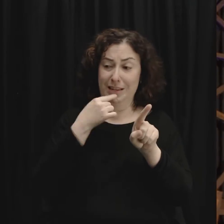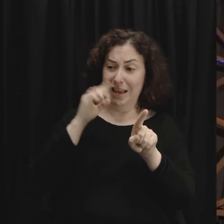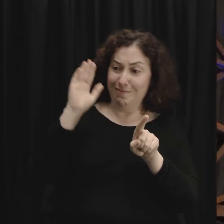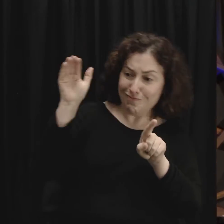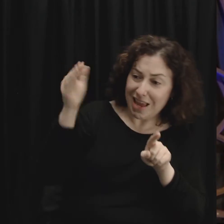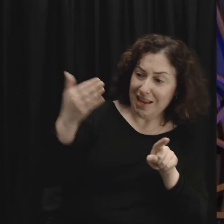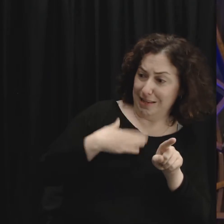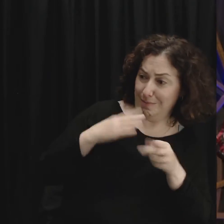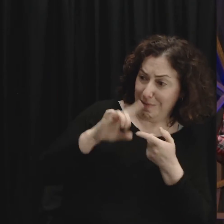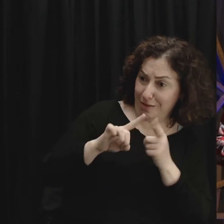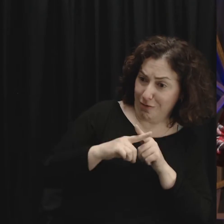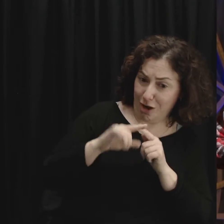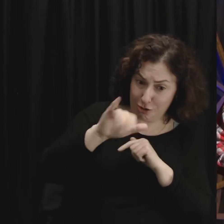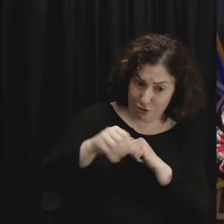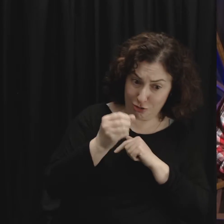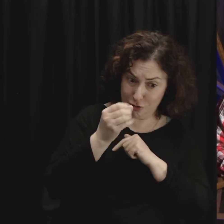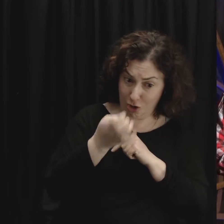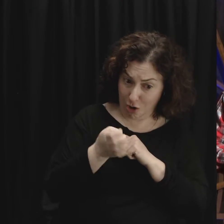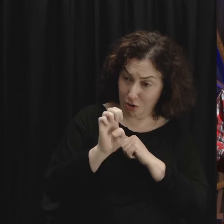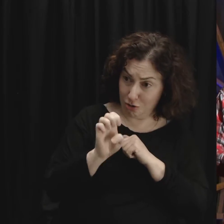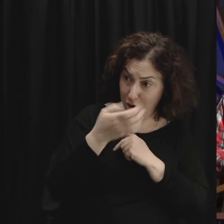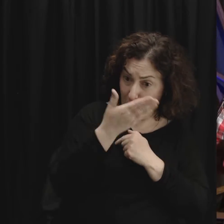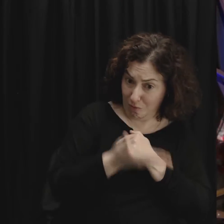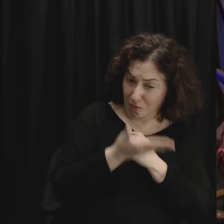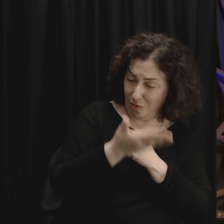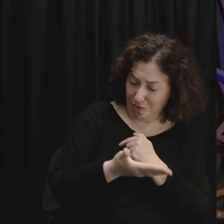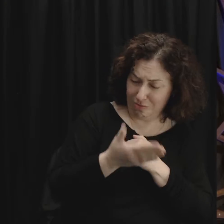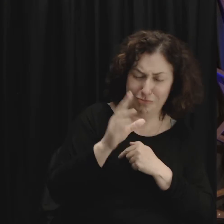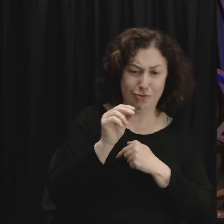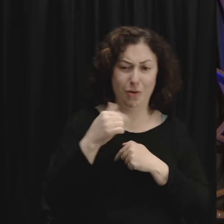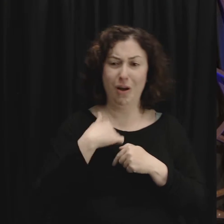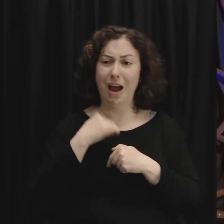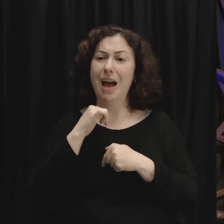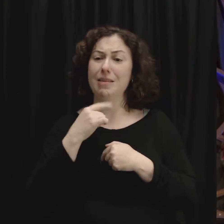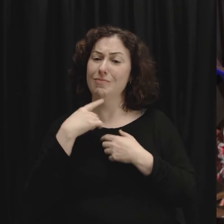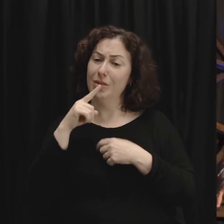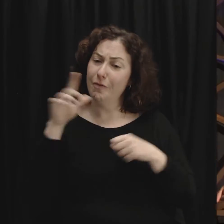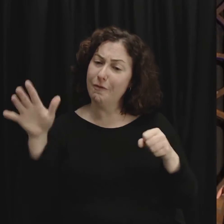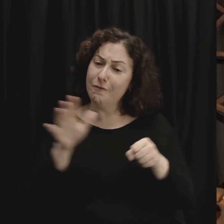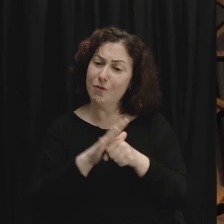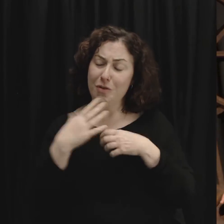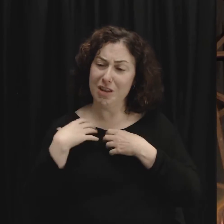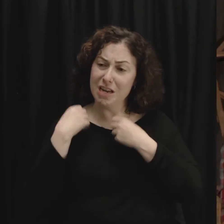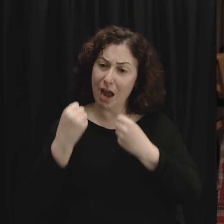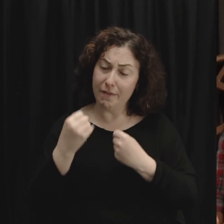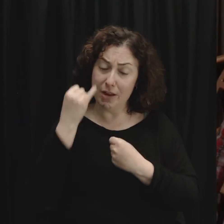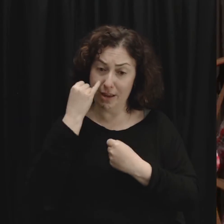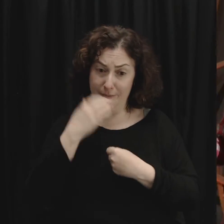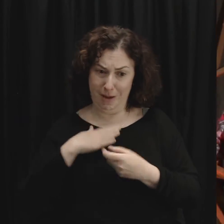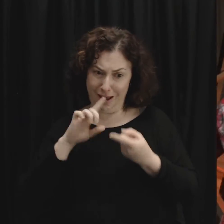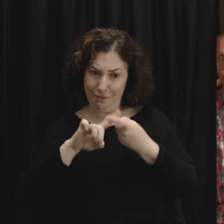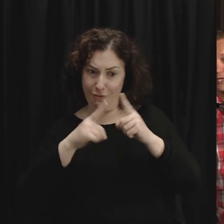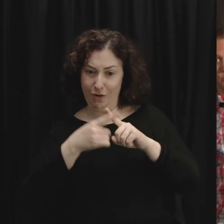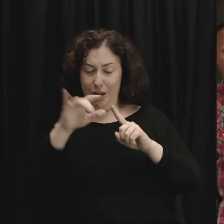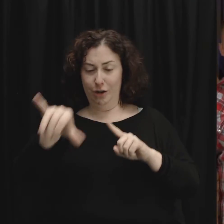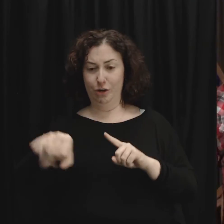have that level of confidence in my church family that if Joe showed up at any one of our locations, there would be people approaching Joe,